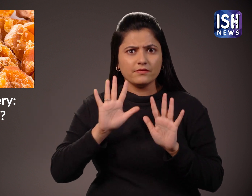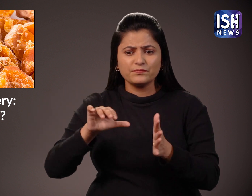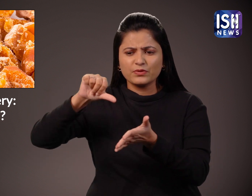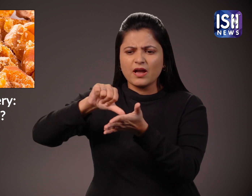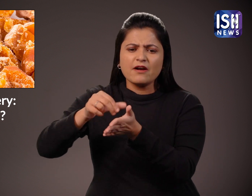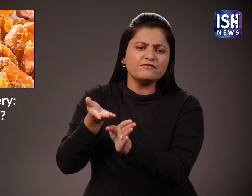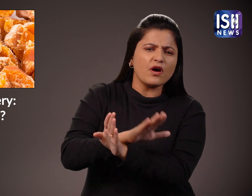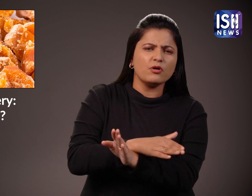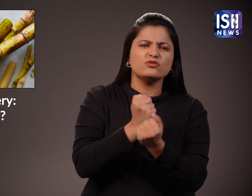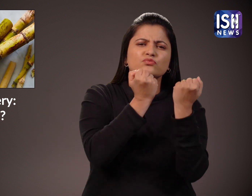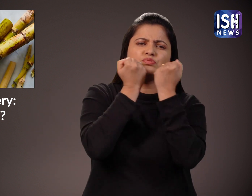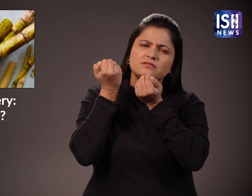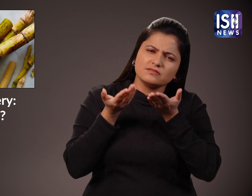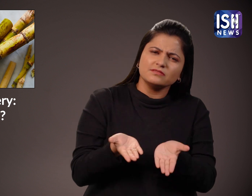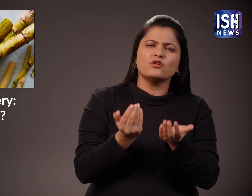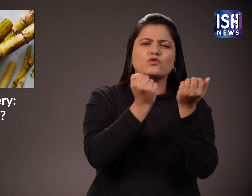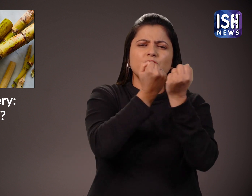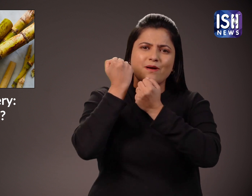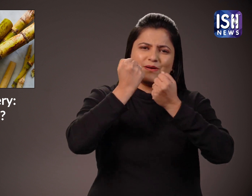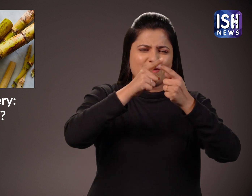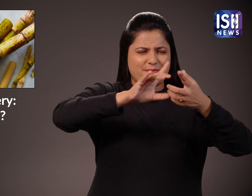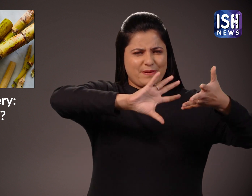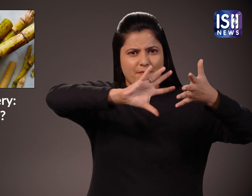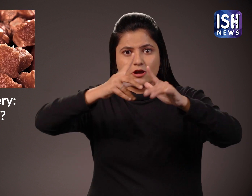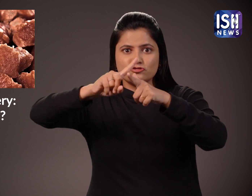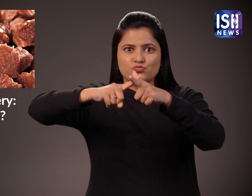Sugarcane juice is first extracted and boiled till it becomes thick.